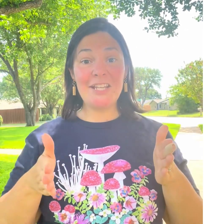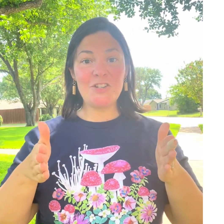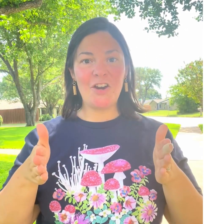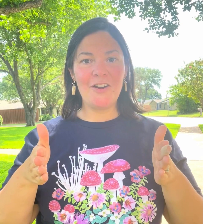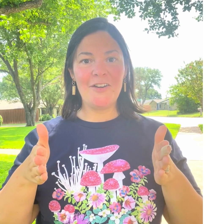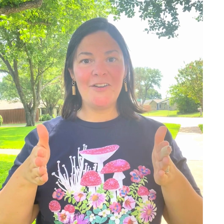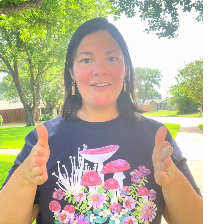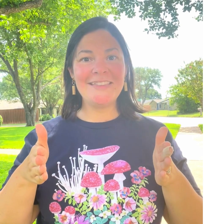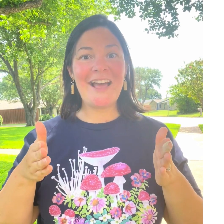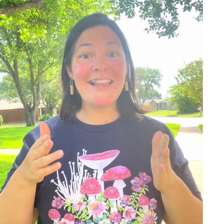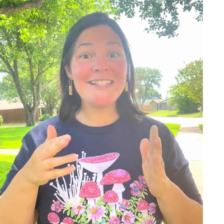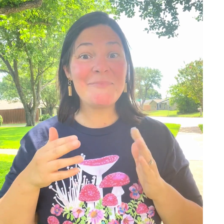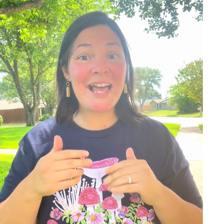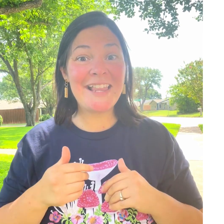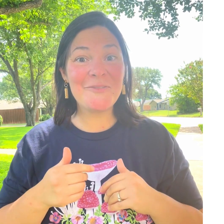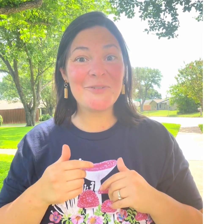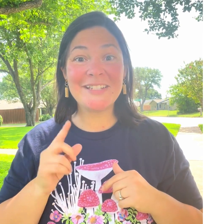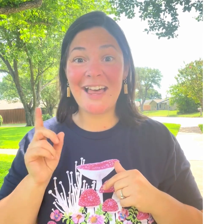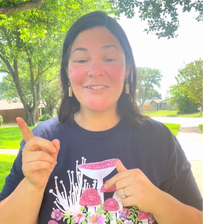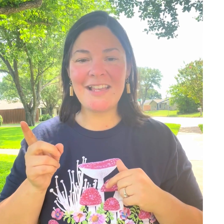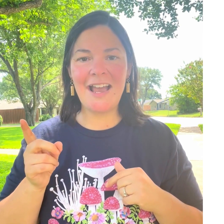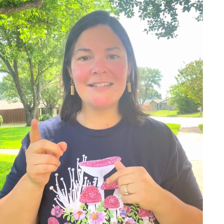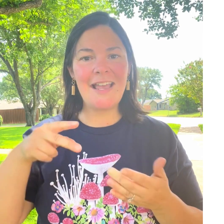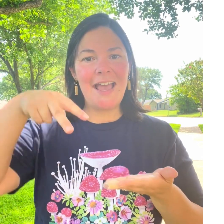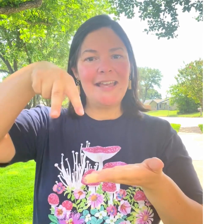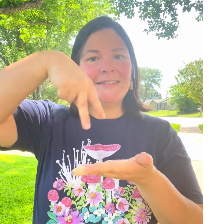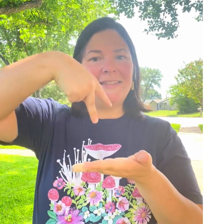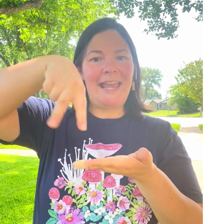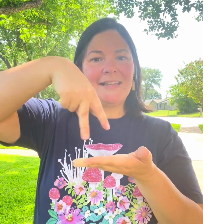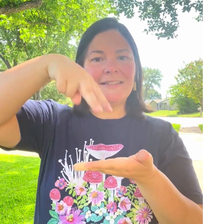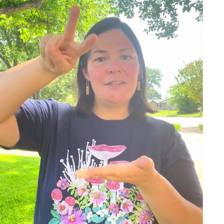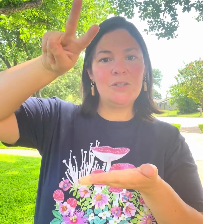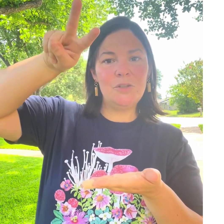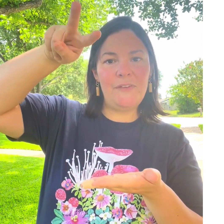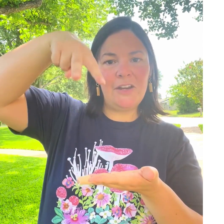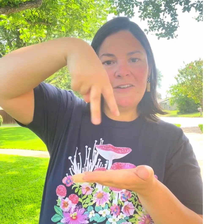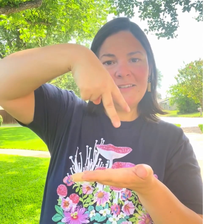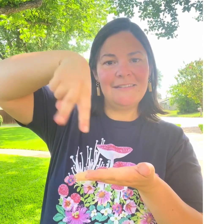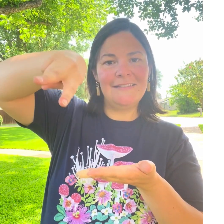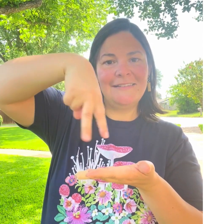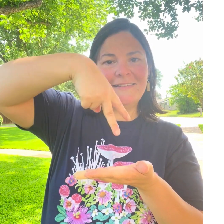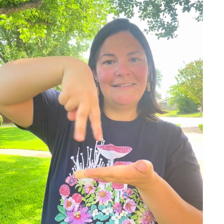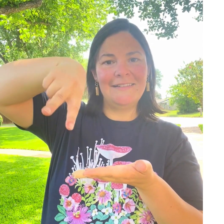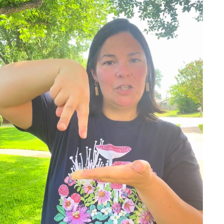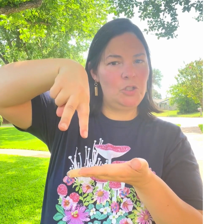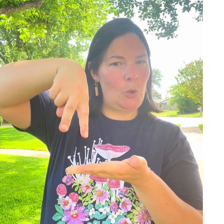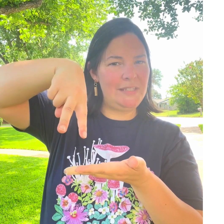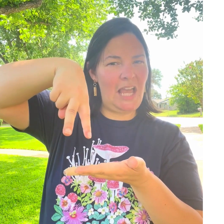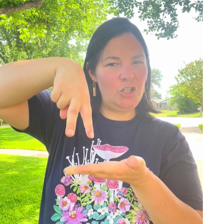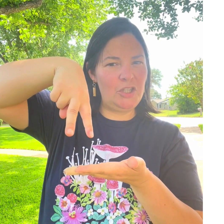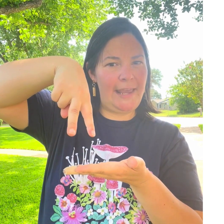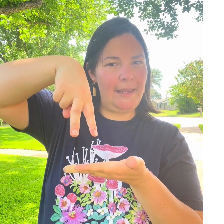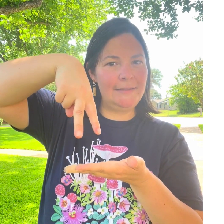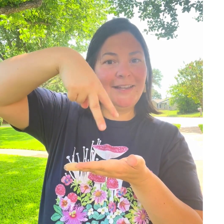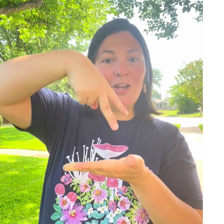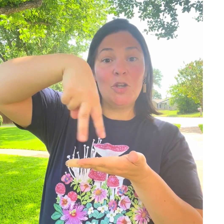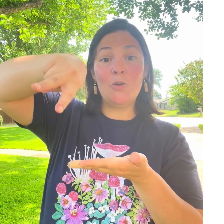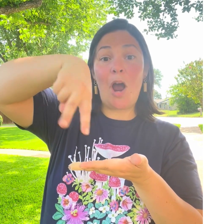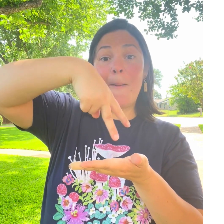Teacher. Now let's apply that rule to other signs. Dance. Two fingers. Don't touch the hand. You're